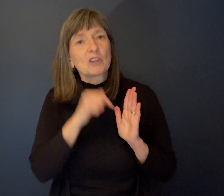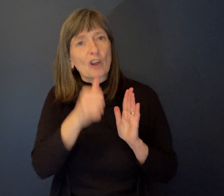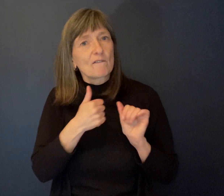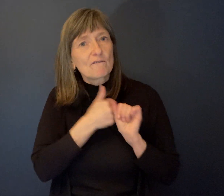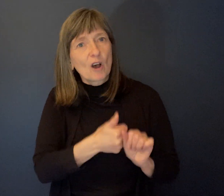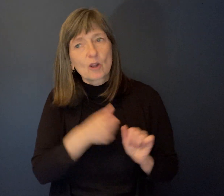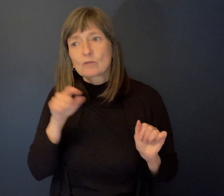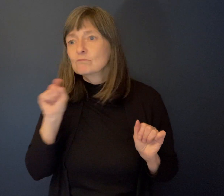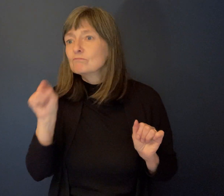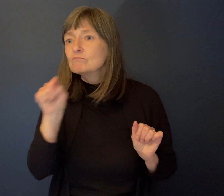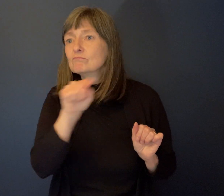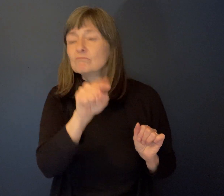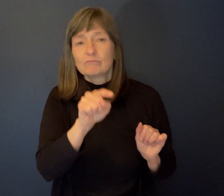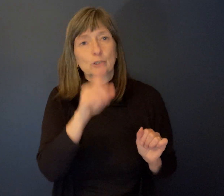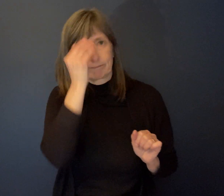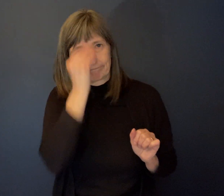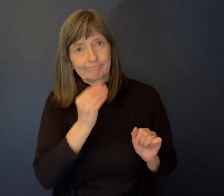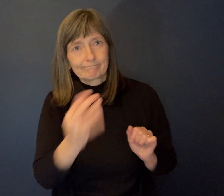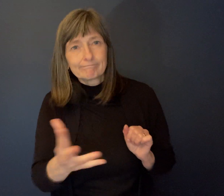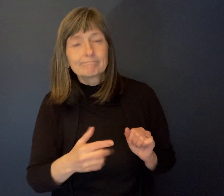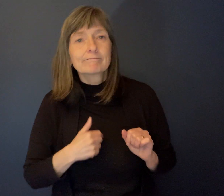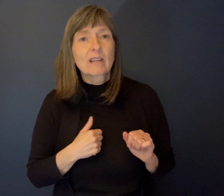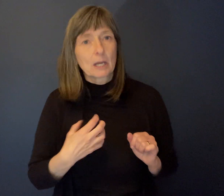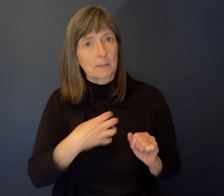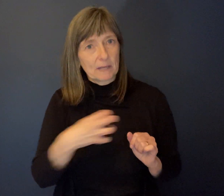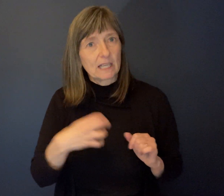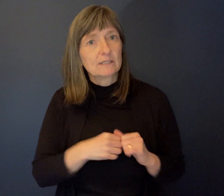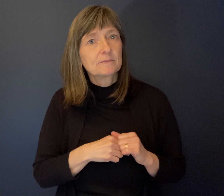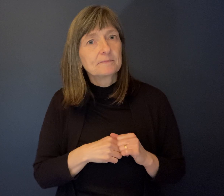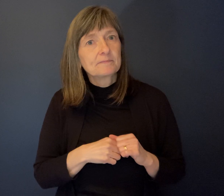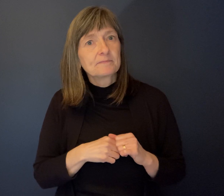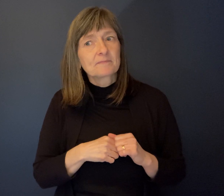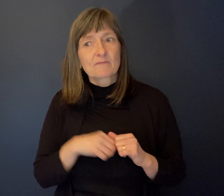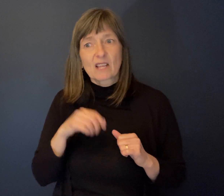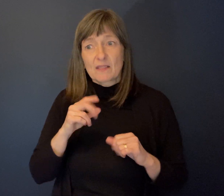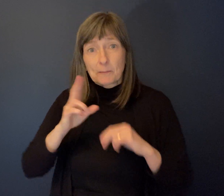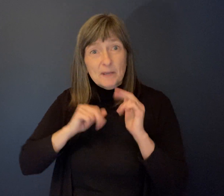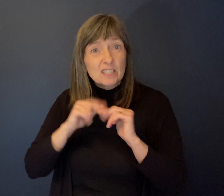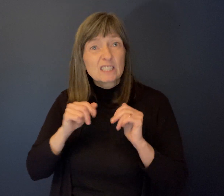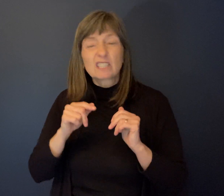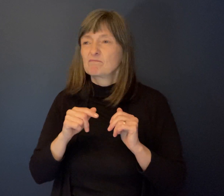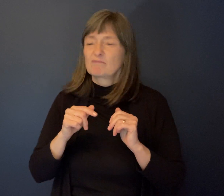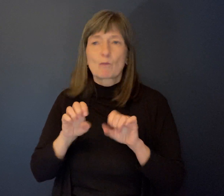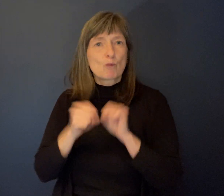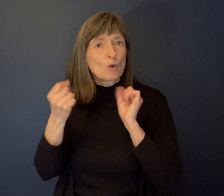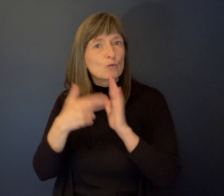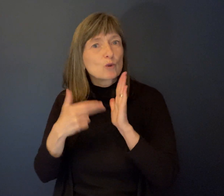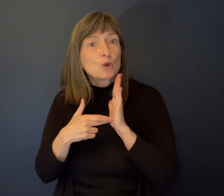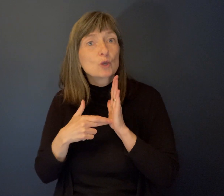they needed to be aware of it and won't predict a building that had violated the legislation completely and they needed to be investigated.